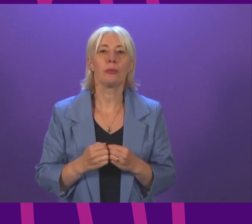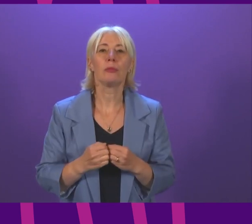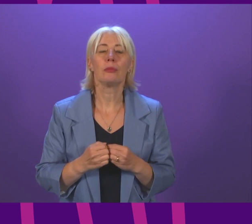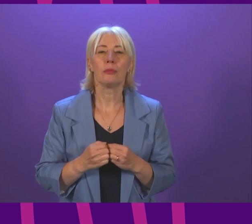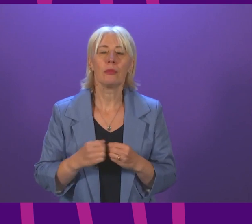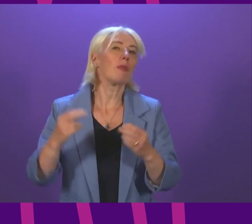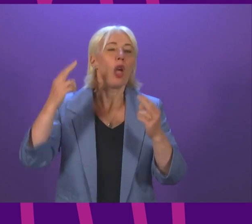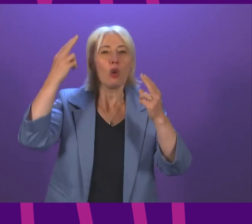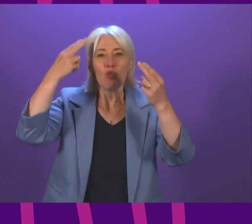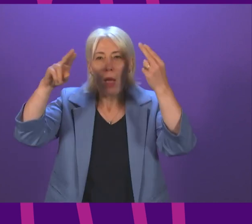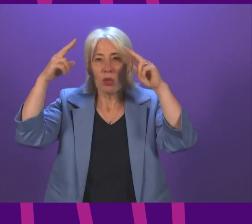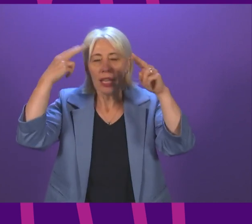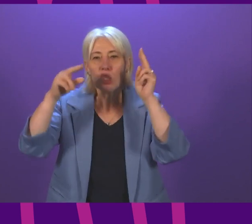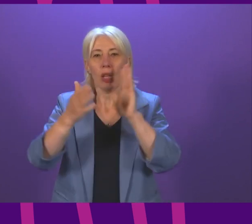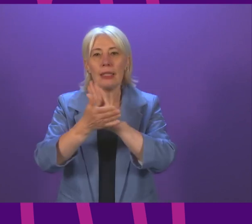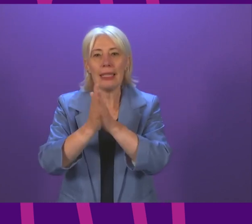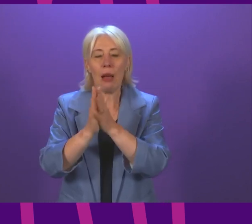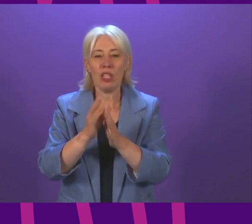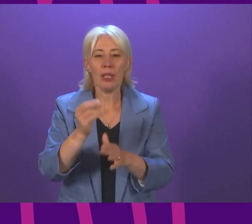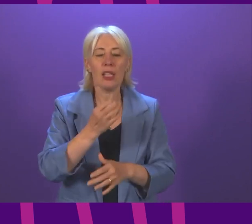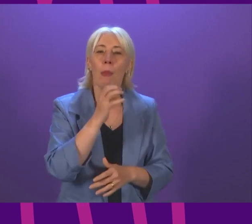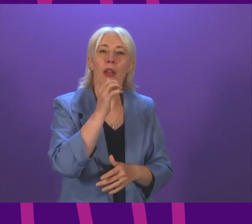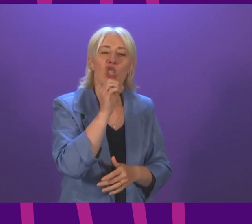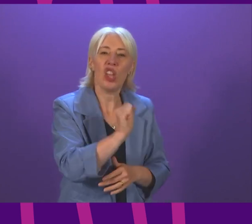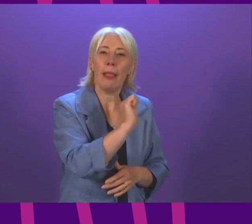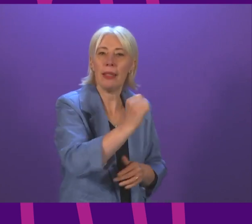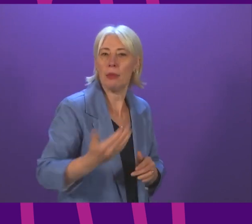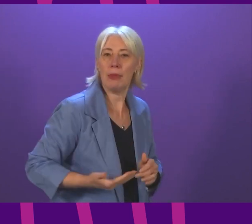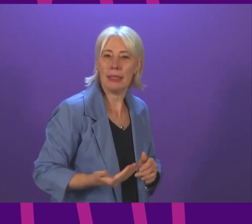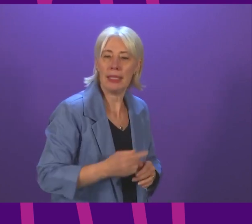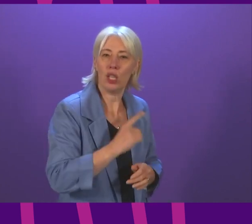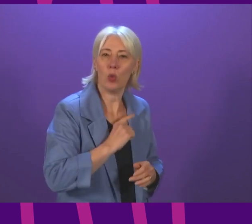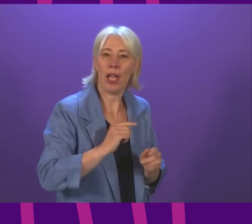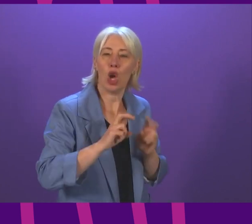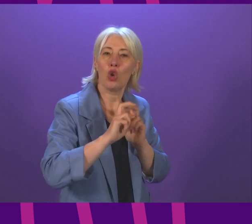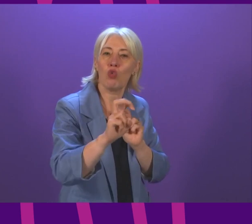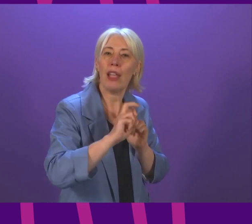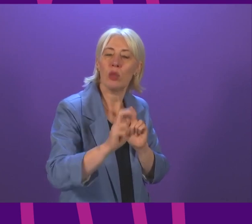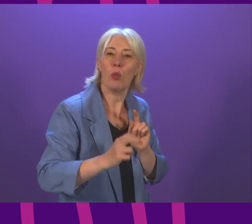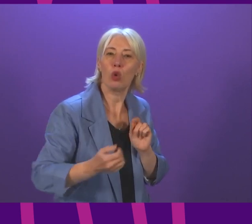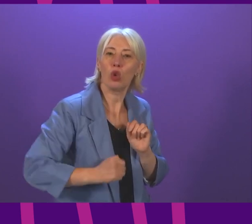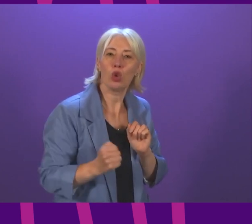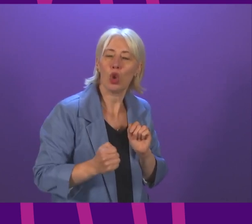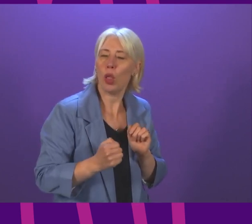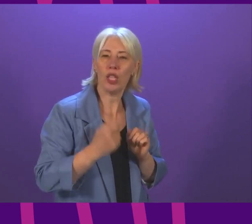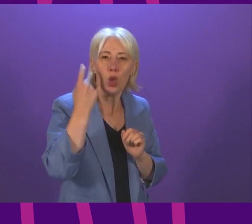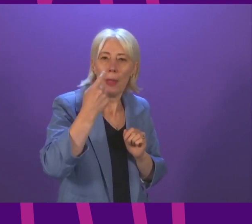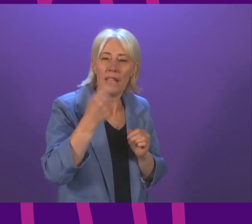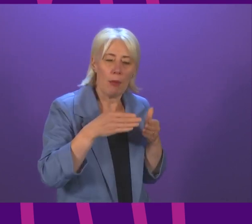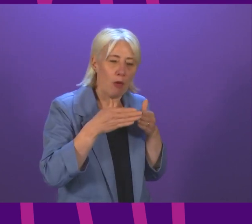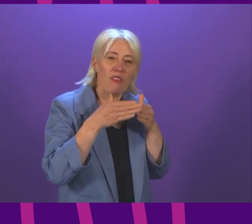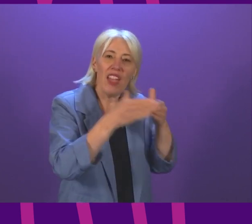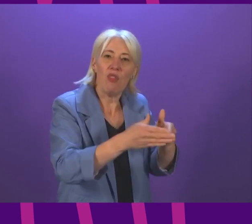Reputational damage is being caused to some Shetland businesses as Transport Scotland fails to address the needs of adequate year-round ferry freight